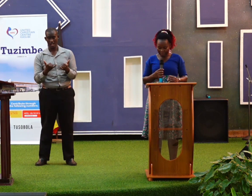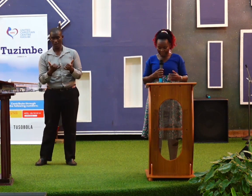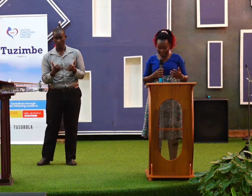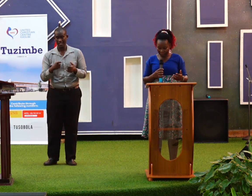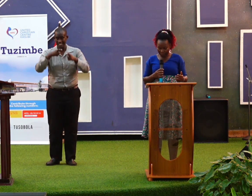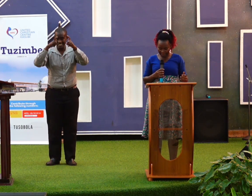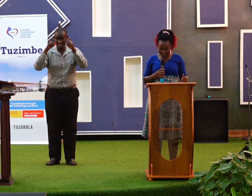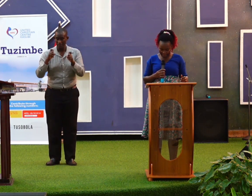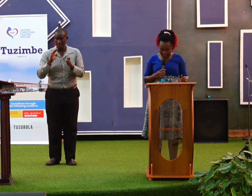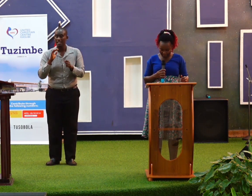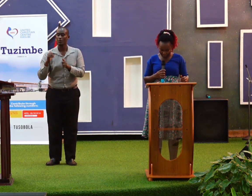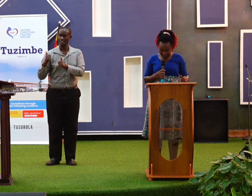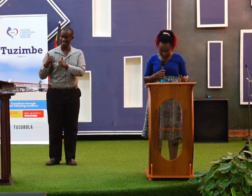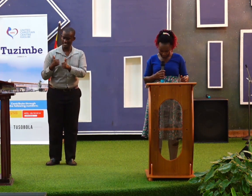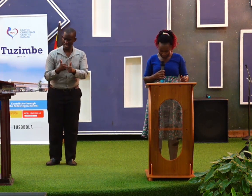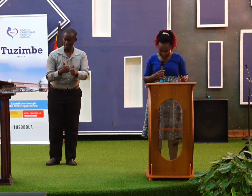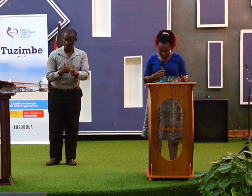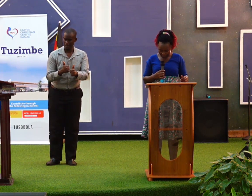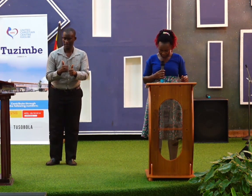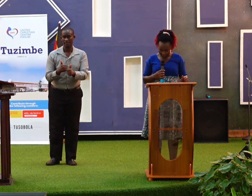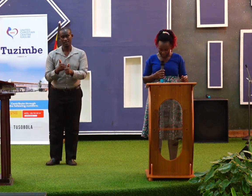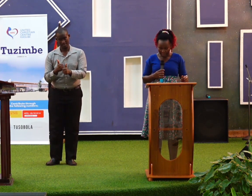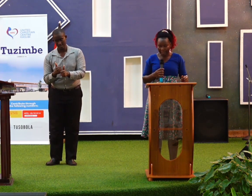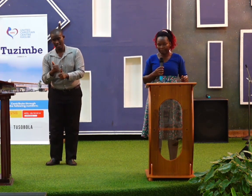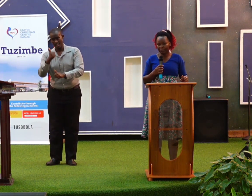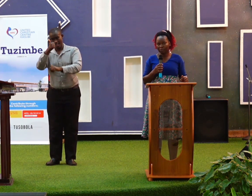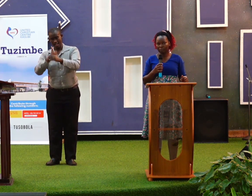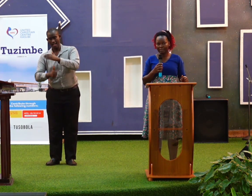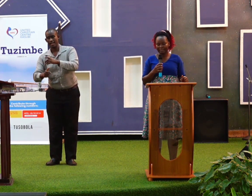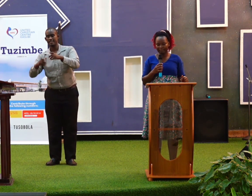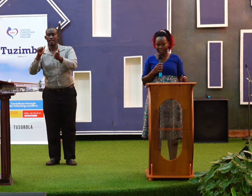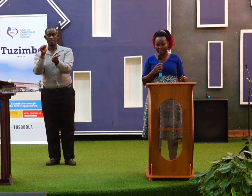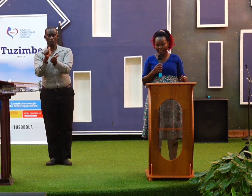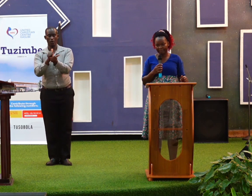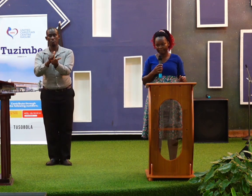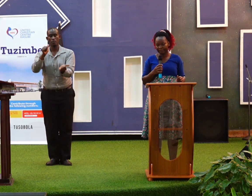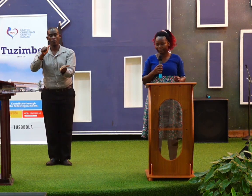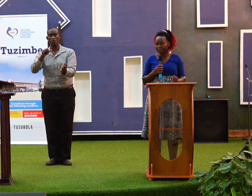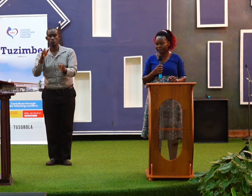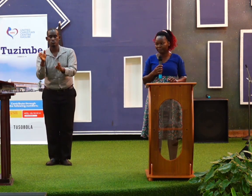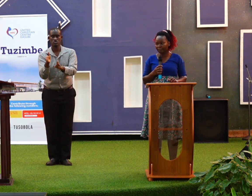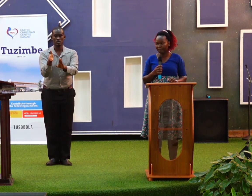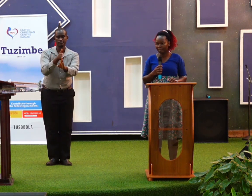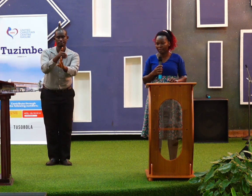Because this was a disciple and Paul was the mentor and